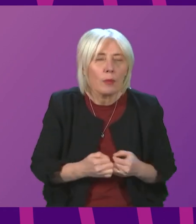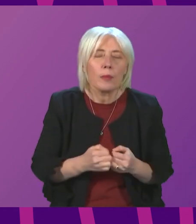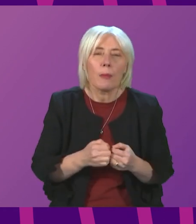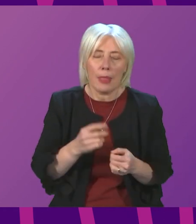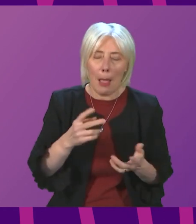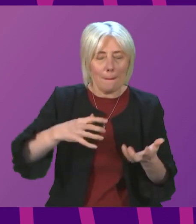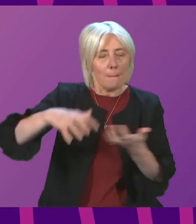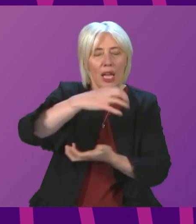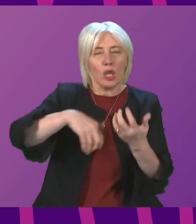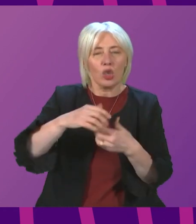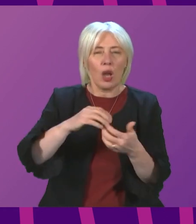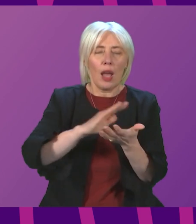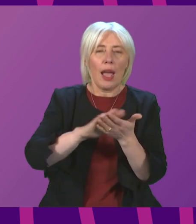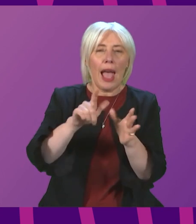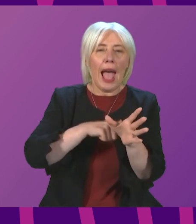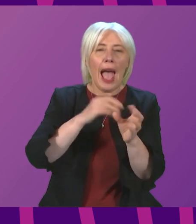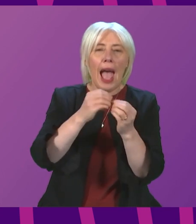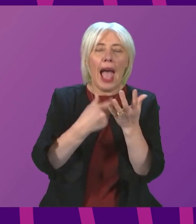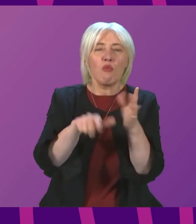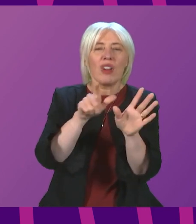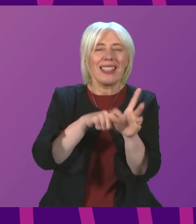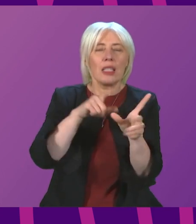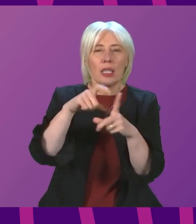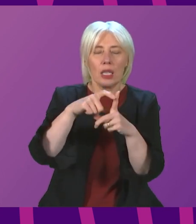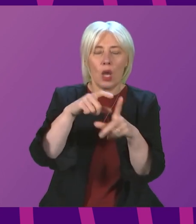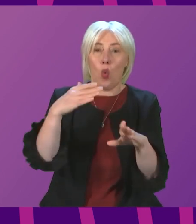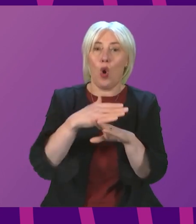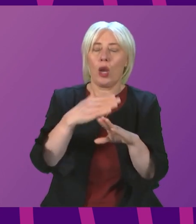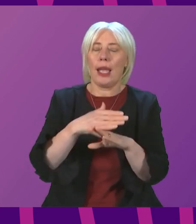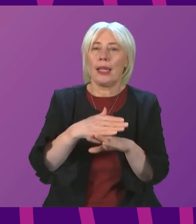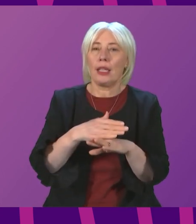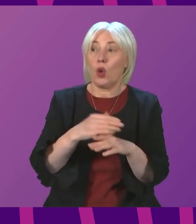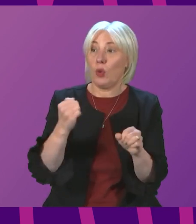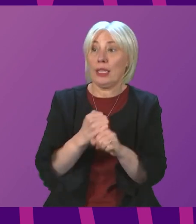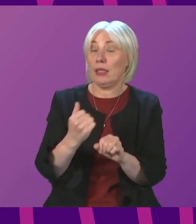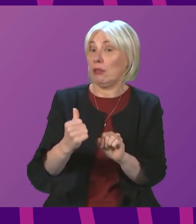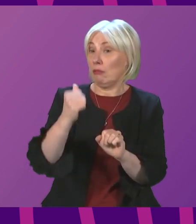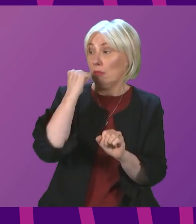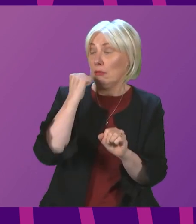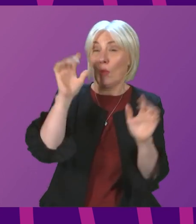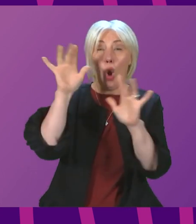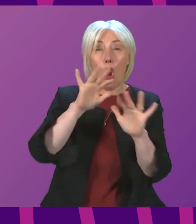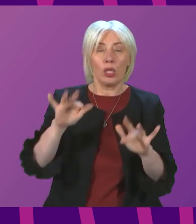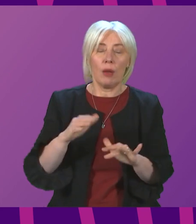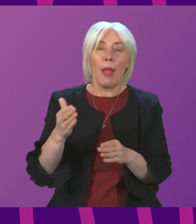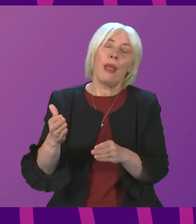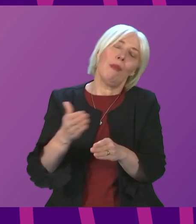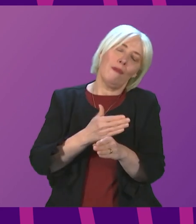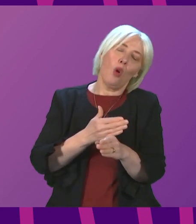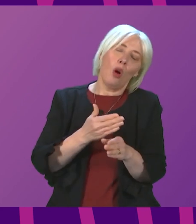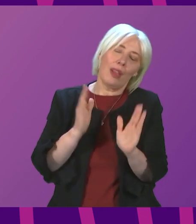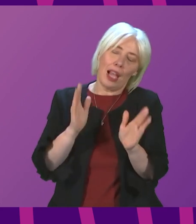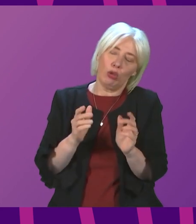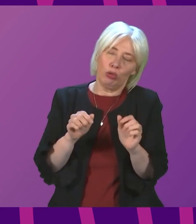actually a lot of businesses implemented a hybrid approach quite successfully in the autumn last year. Before, of course, we had to pull back again